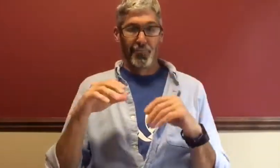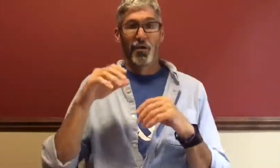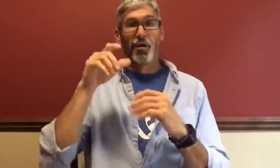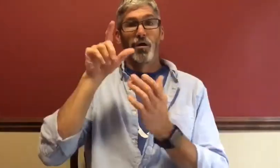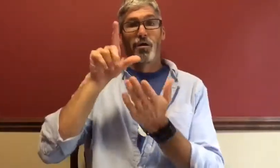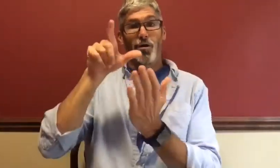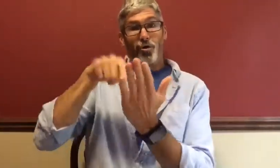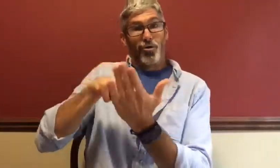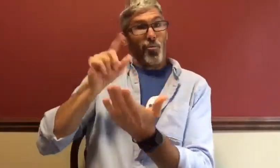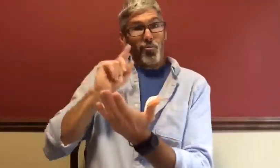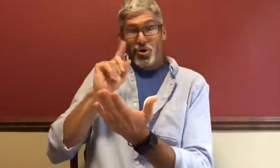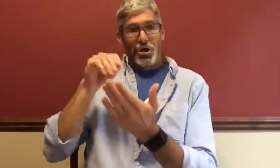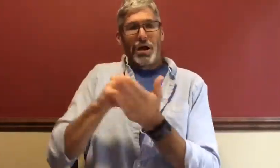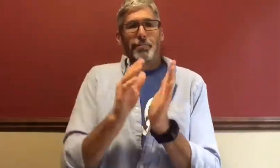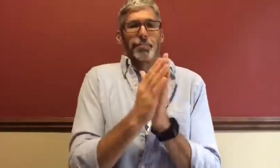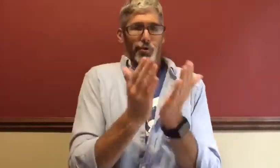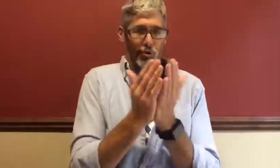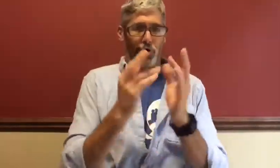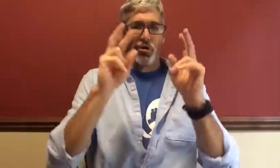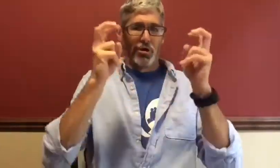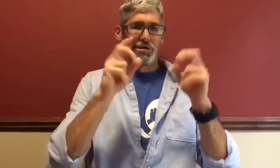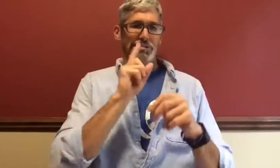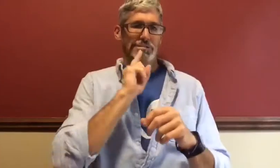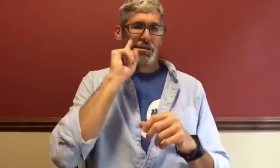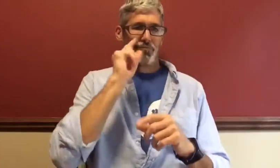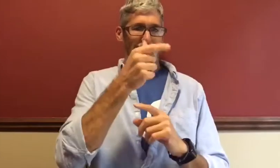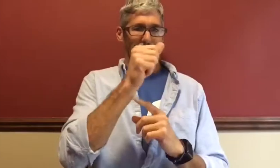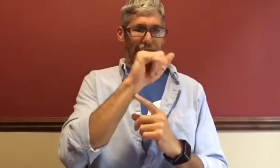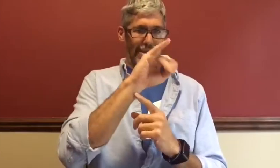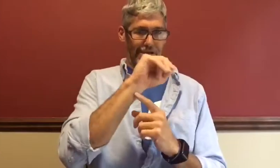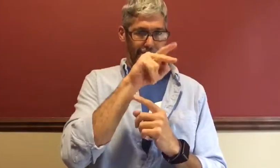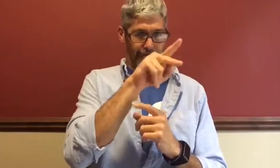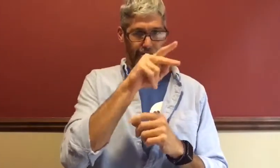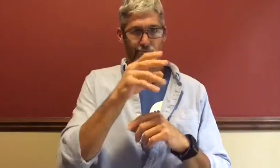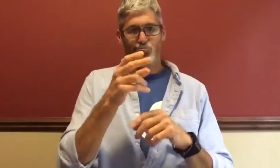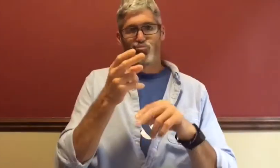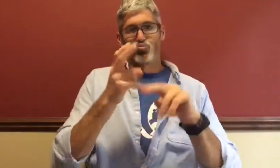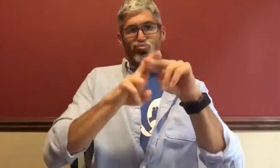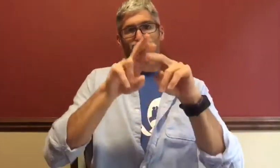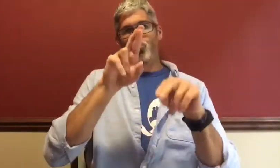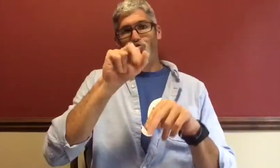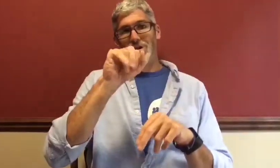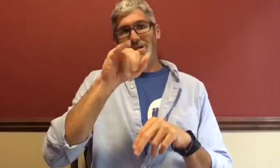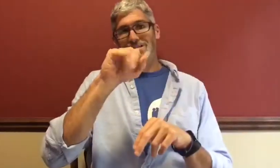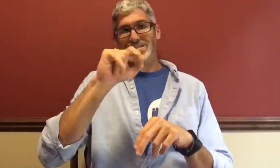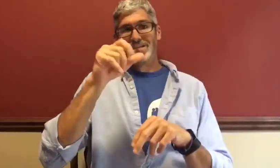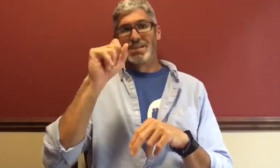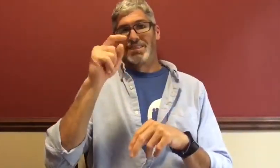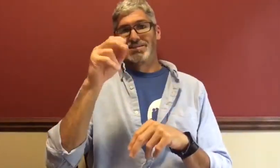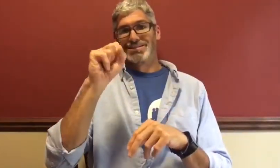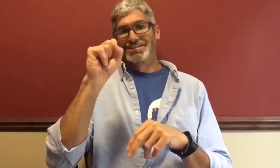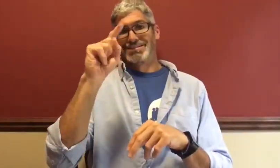published in a book called Deaf Gain. Raising the Stakes